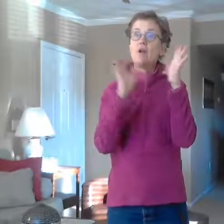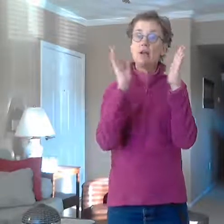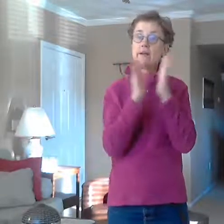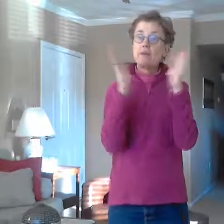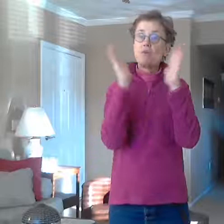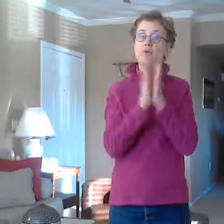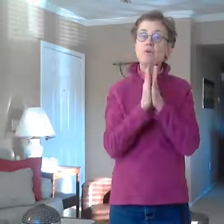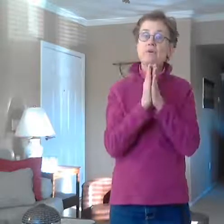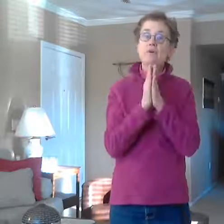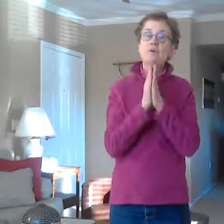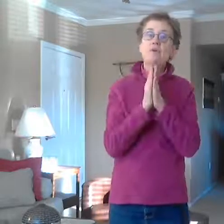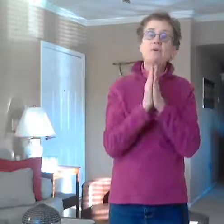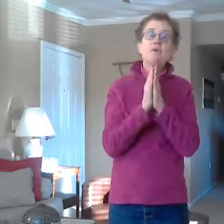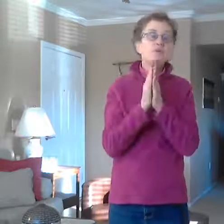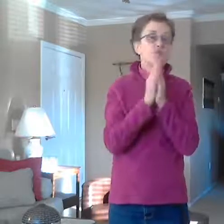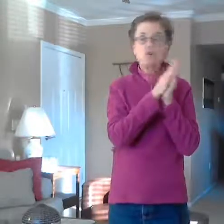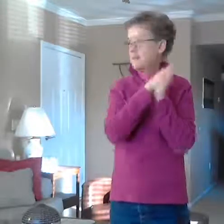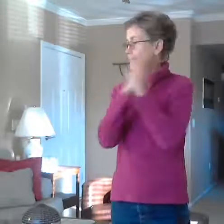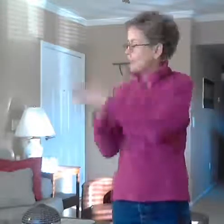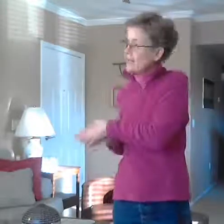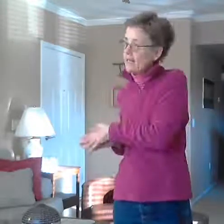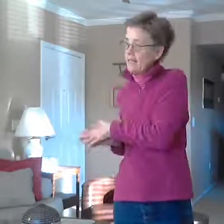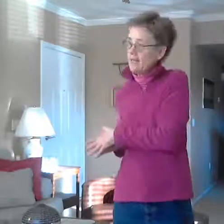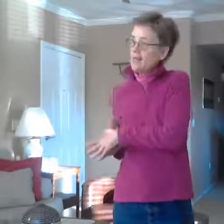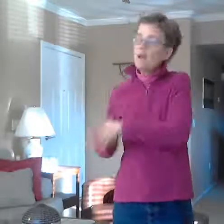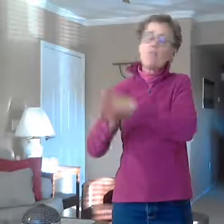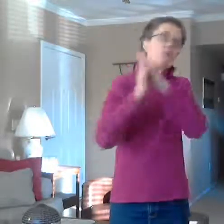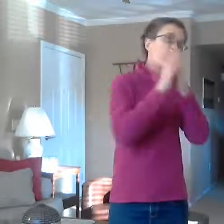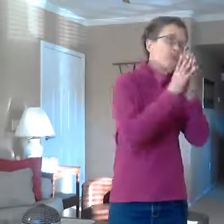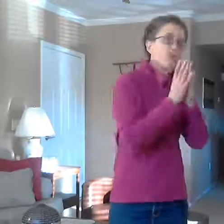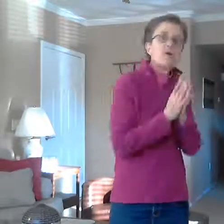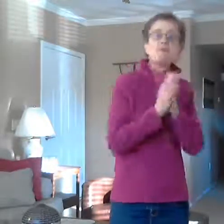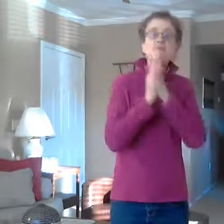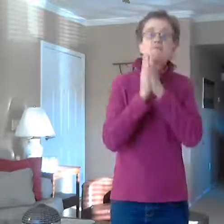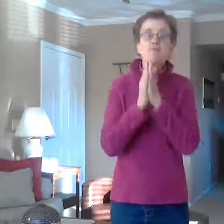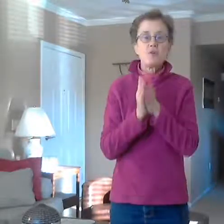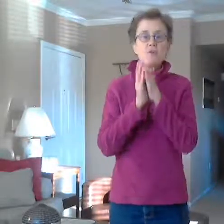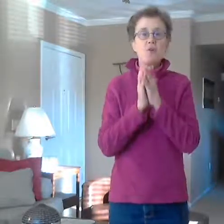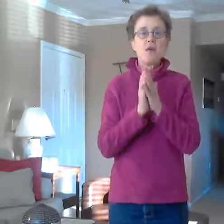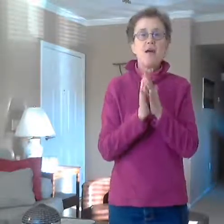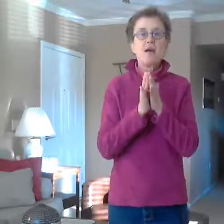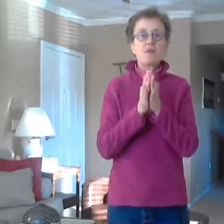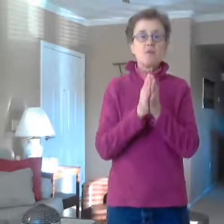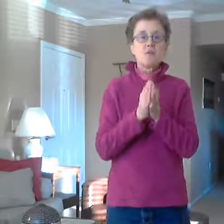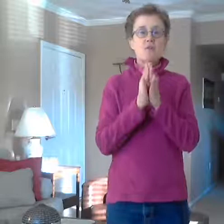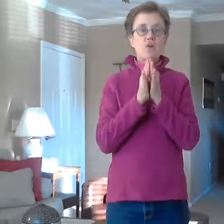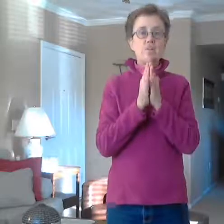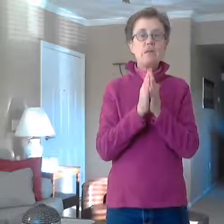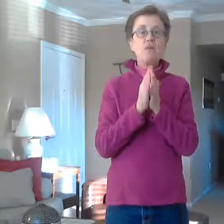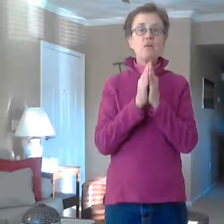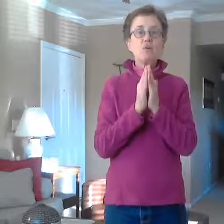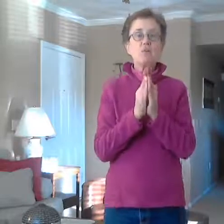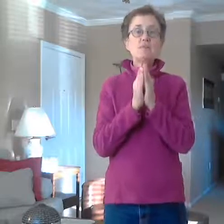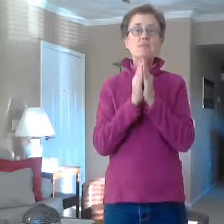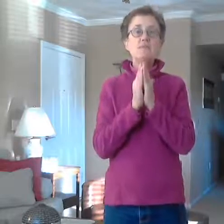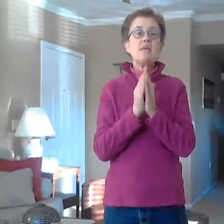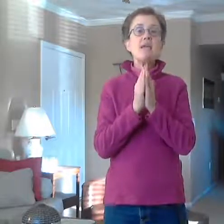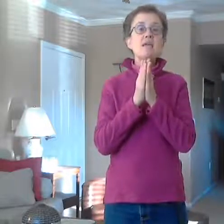to clap the whole time so you're not going to say anything there was a farmer had a dog and bingo was his name